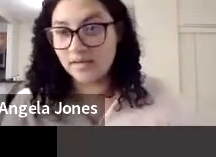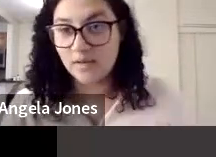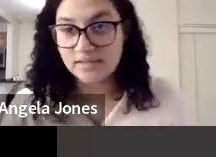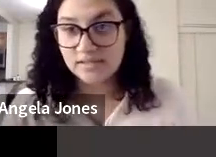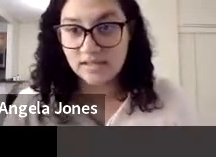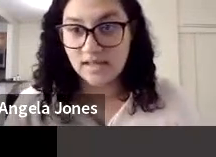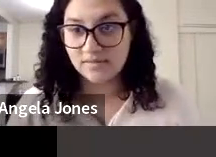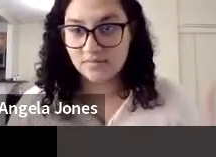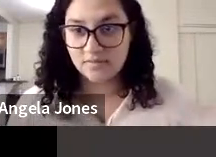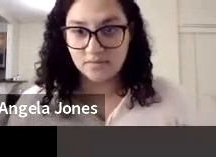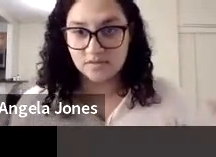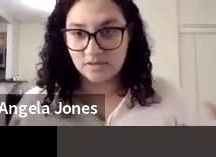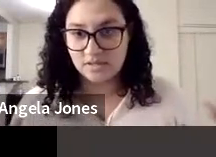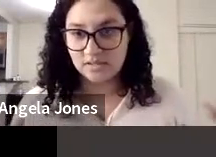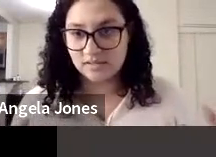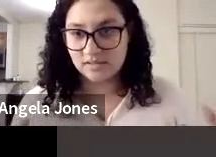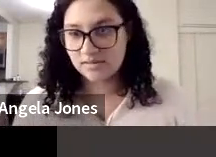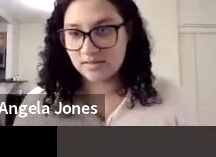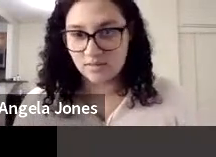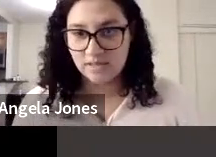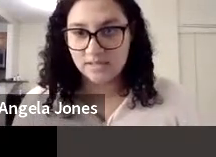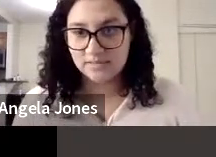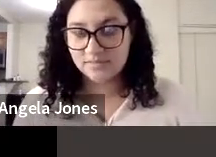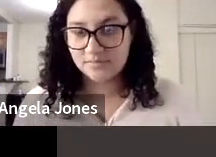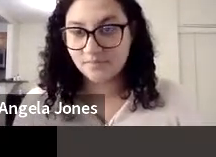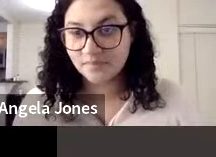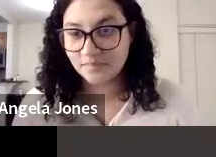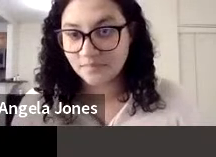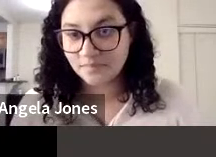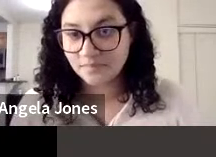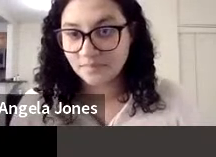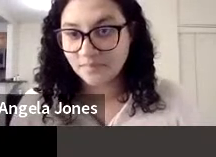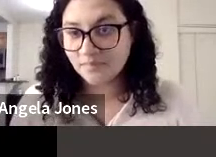Okay, can you guys see that the full screen? right.